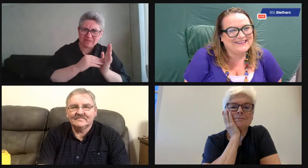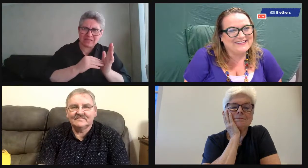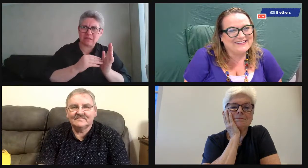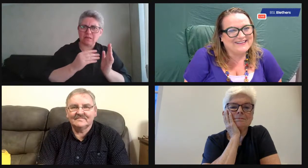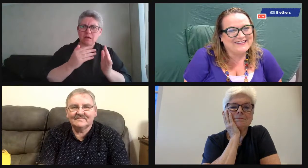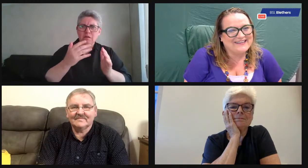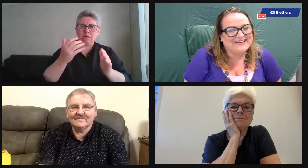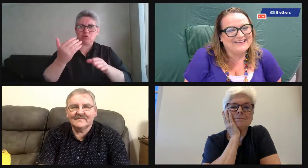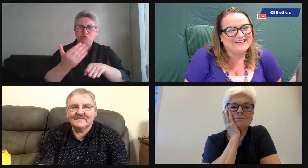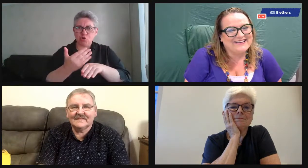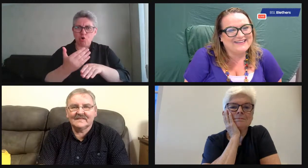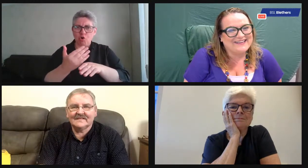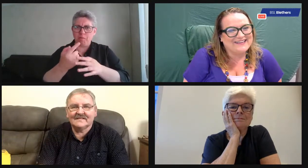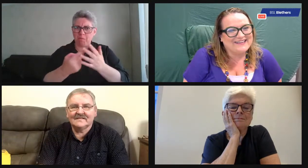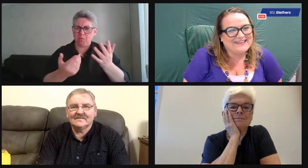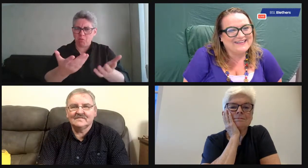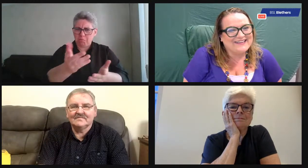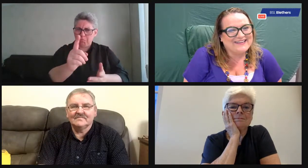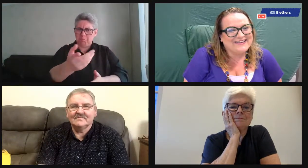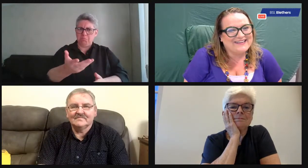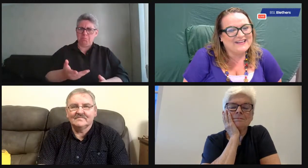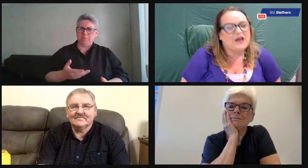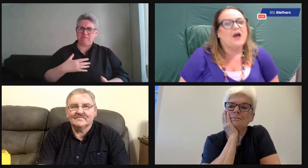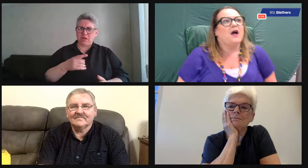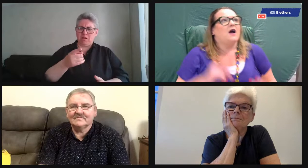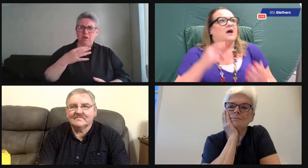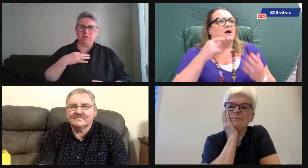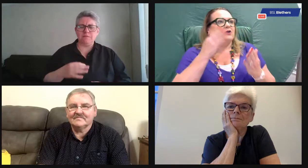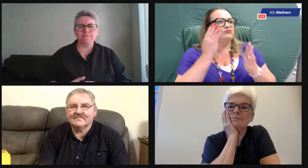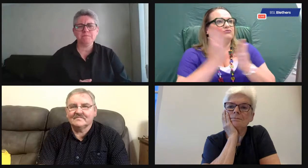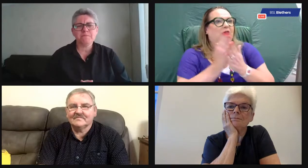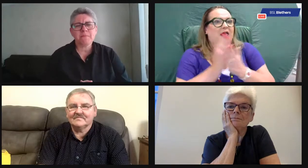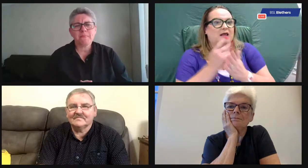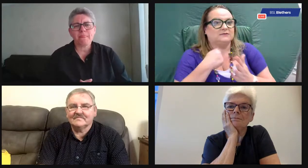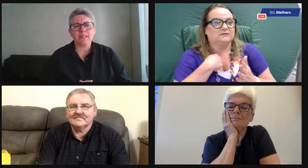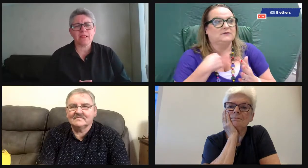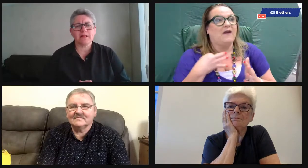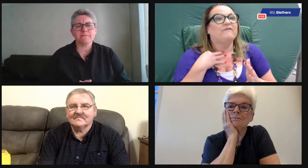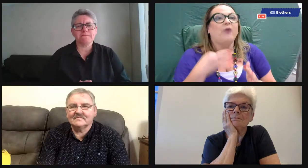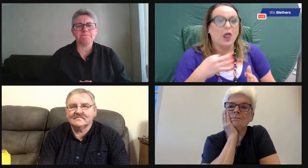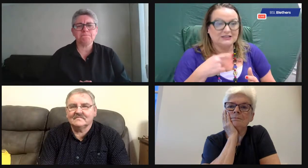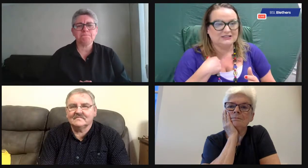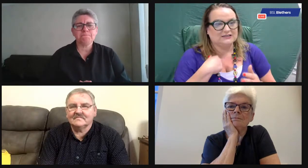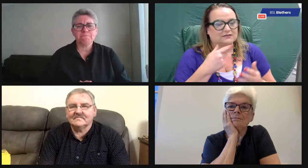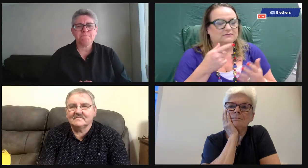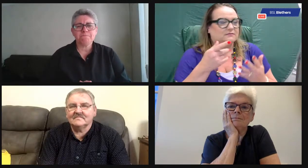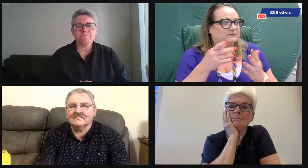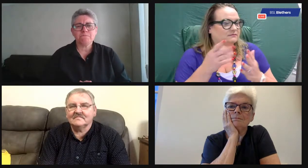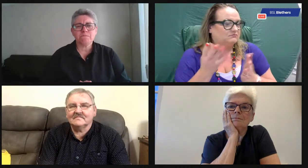experience and your journey and how that's affected? it help your CV and in terms of jobs and things?